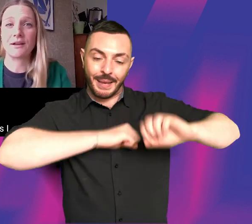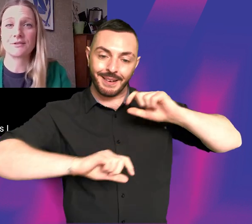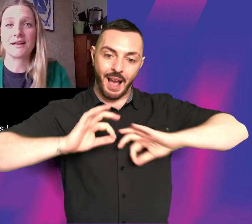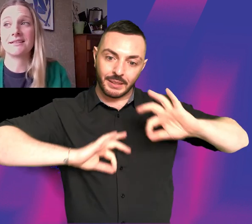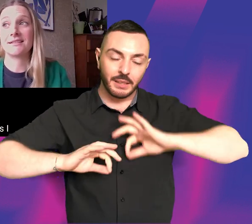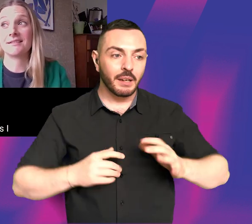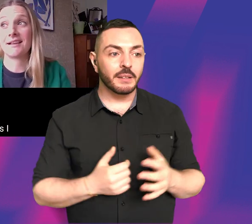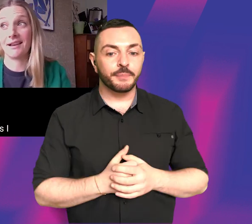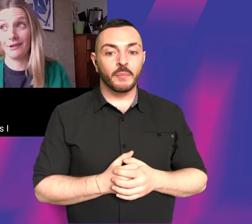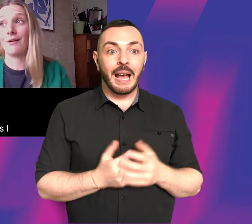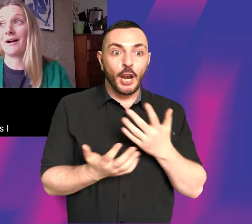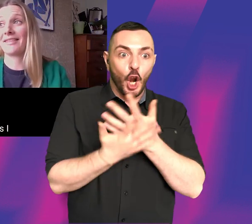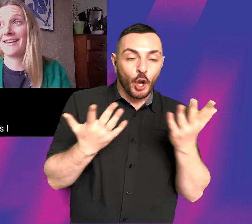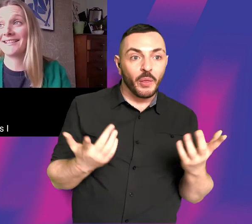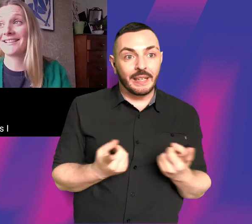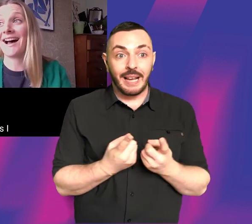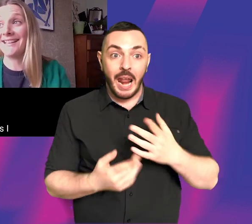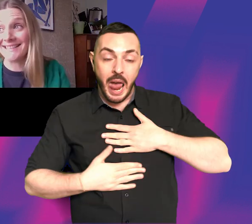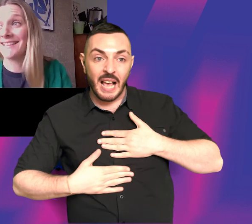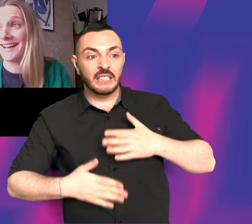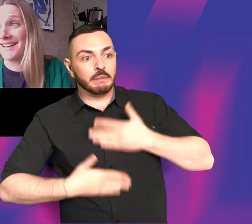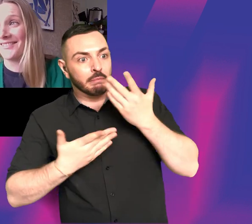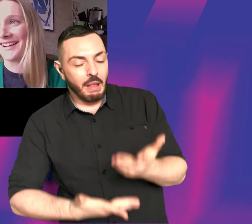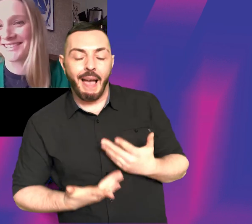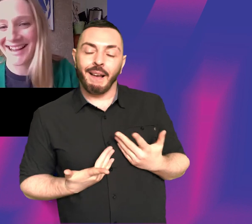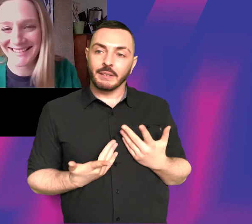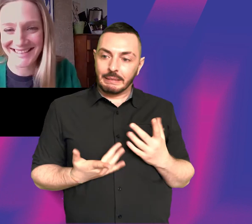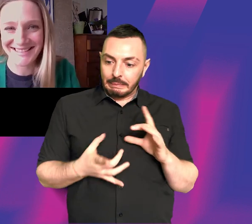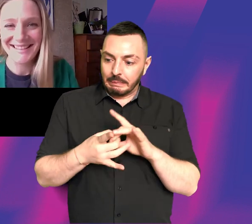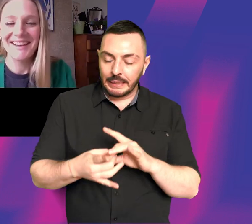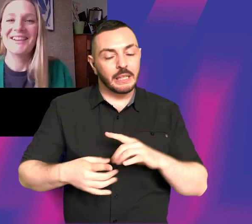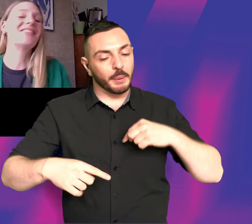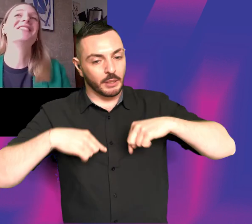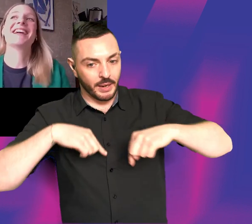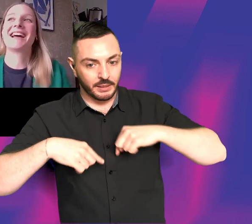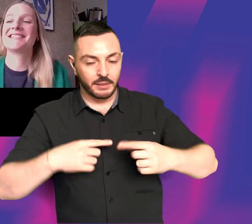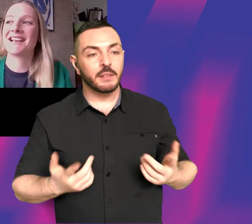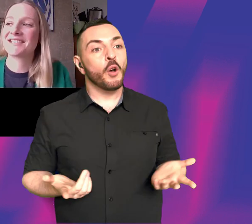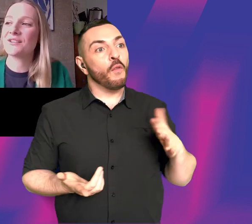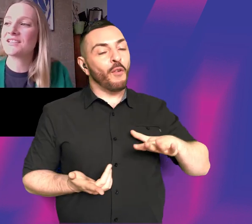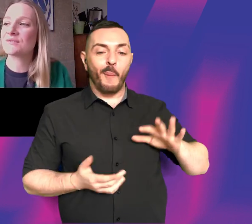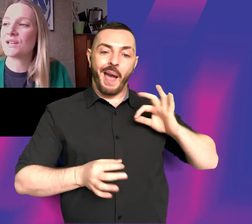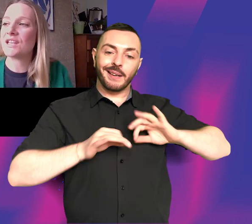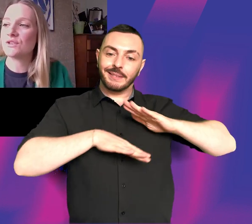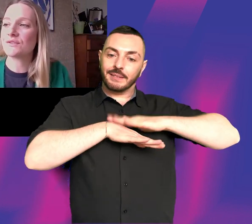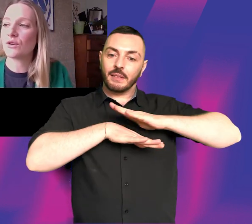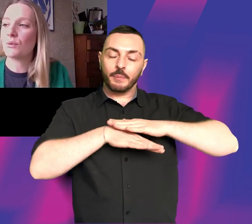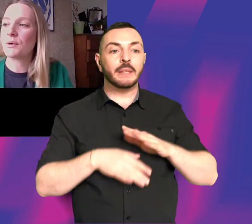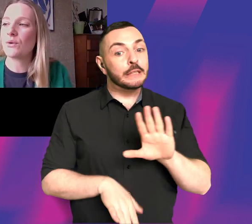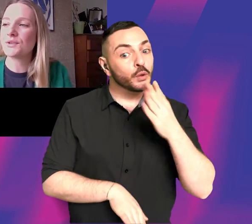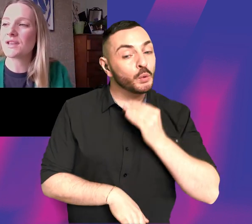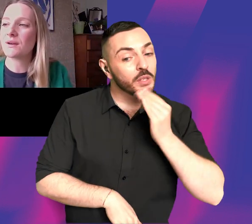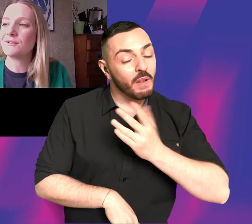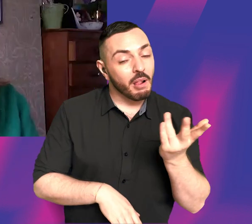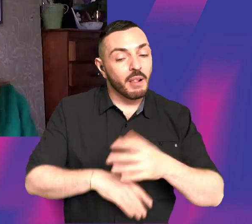liked about directors and a lot about things I didn't like about directors from being an actor. So it's really useful.